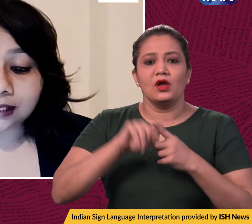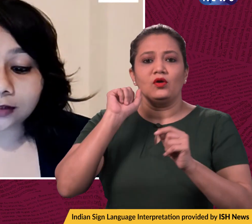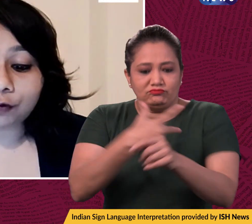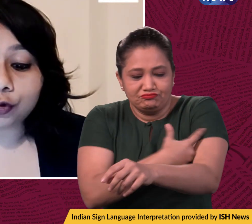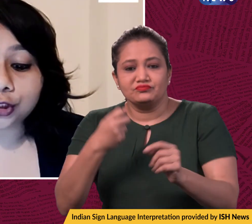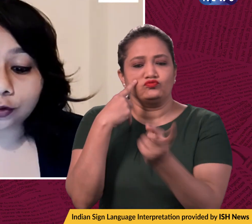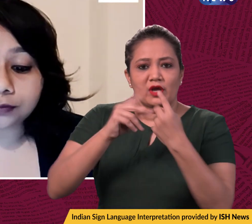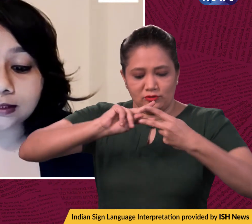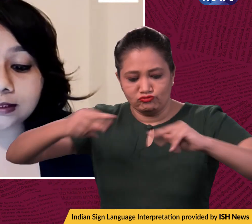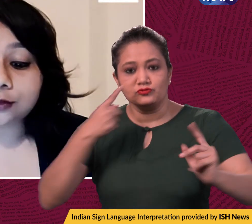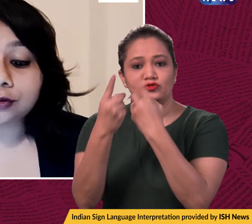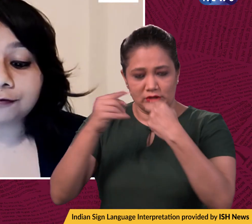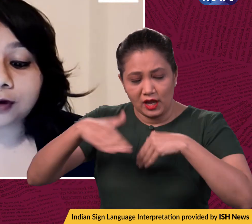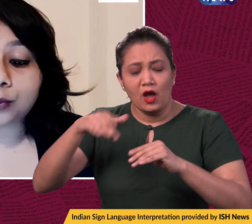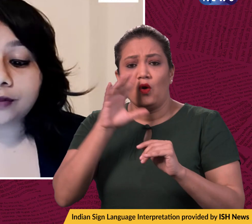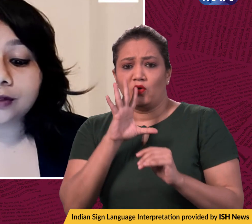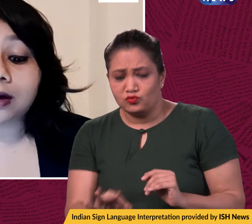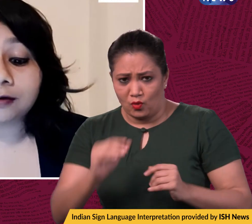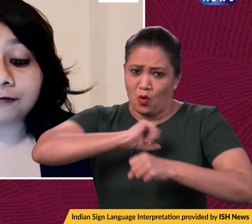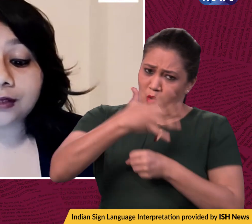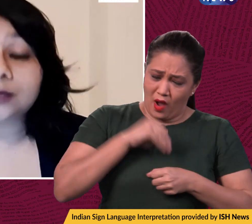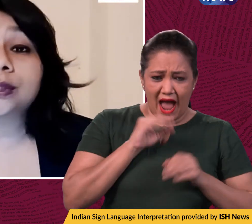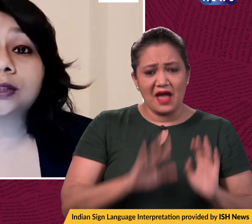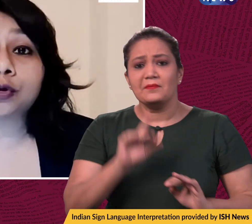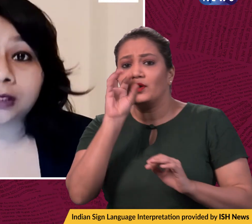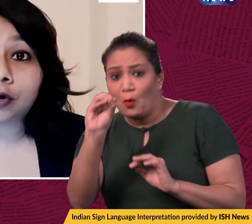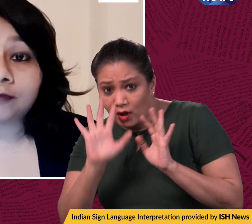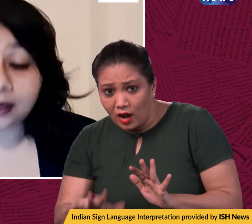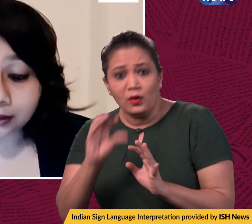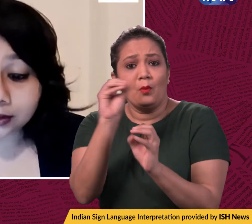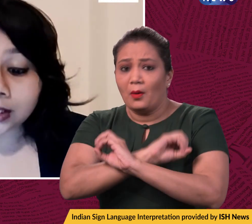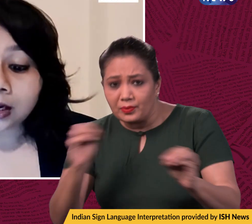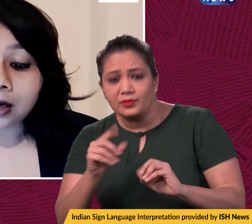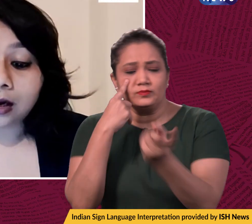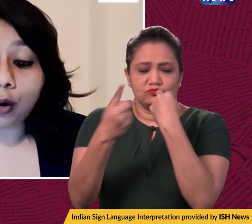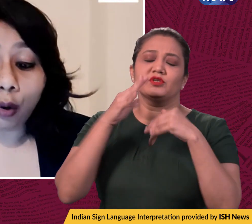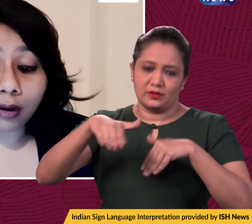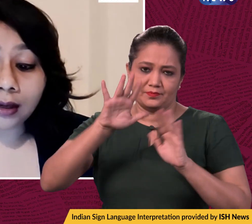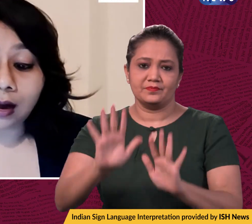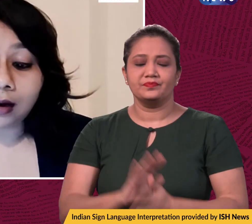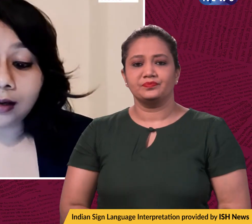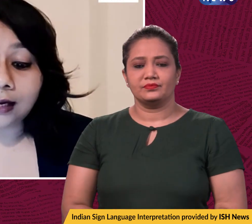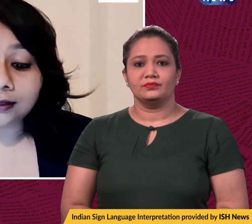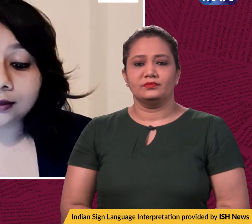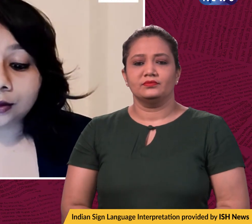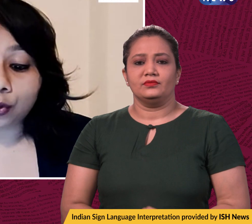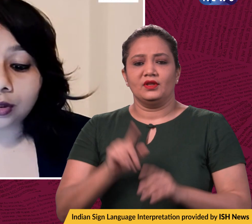sent for genome testing to confirm whether they are infected with the Omicron variant. All are at the Lok